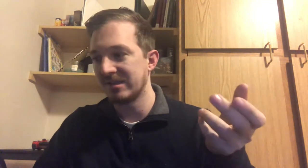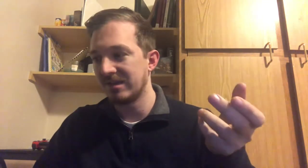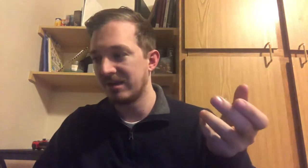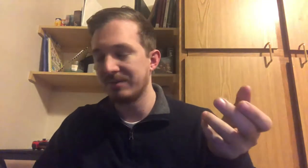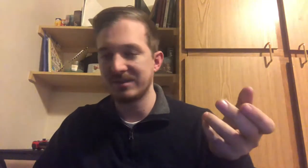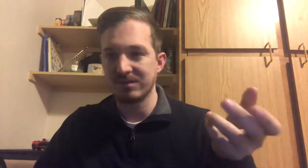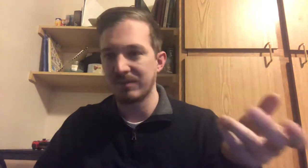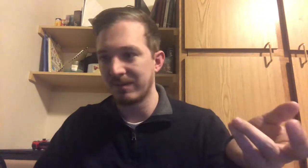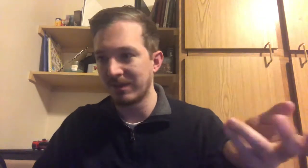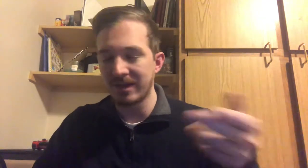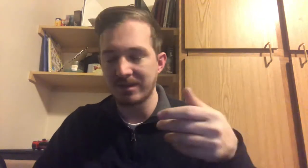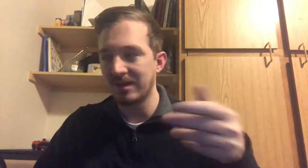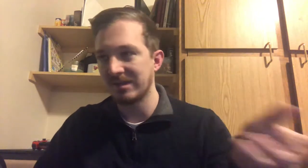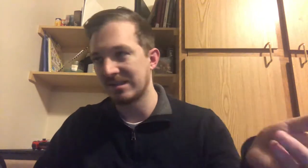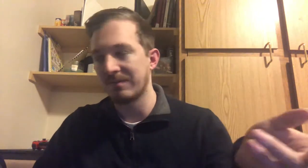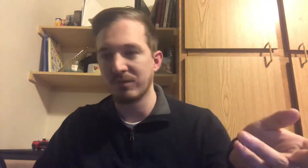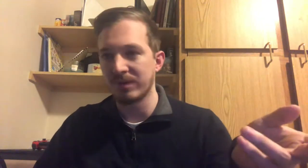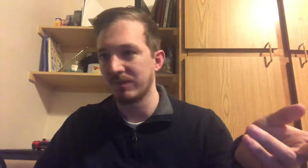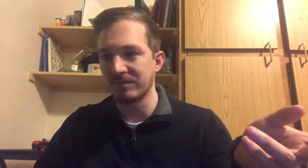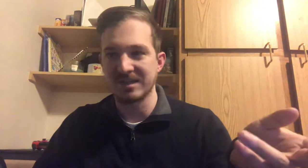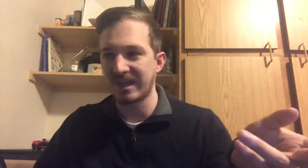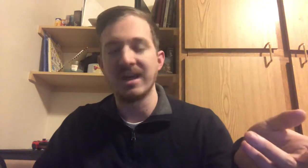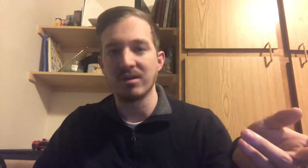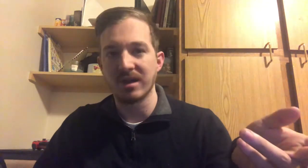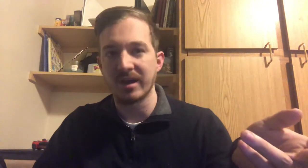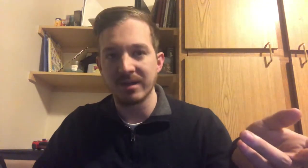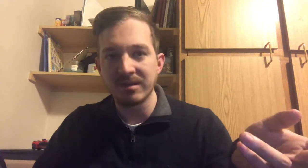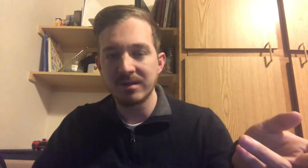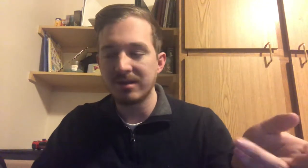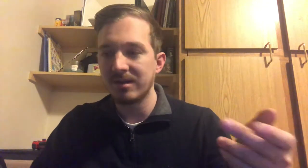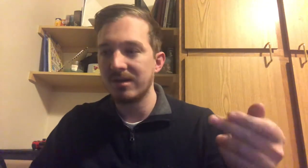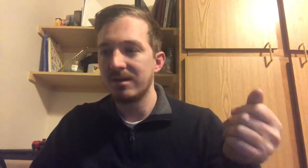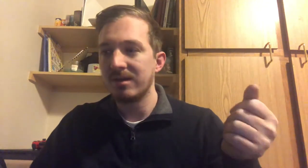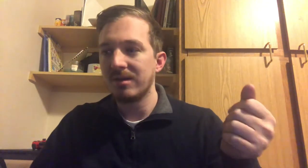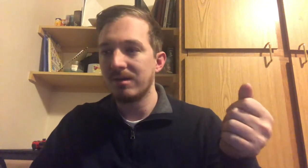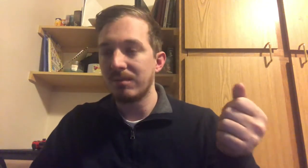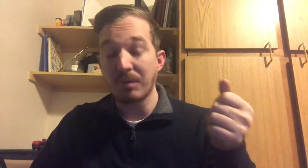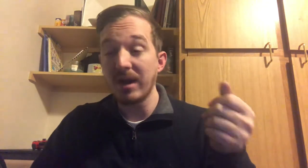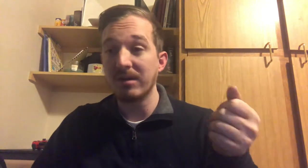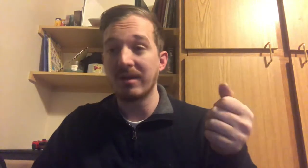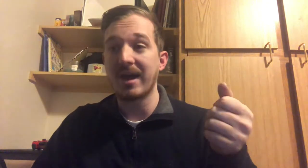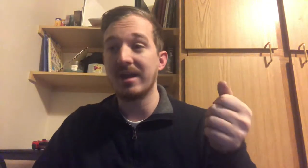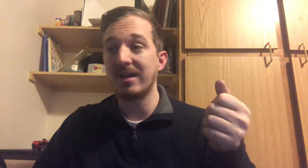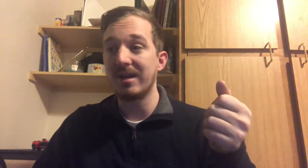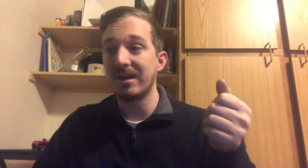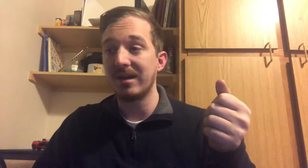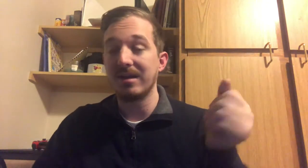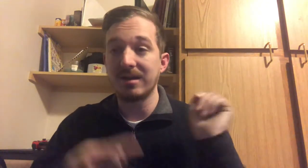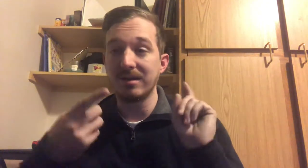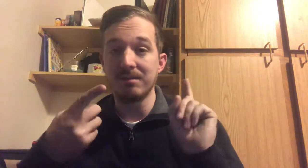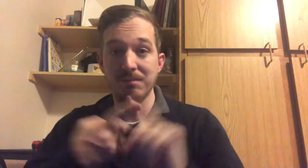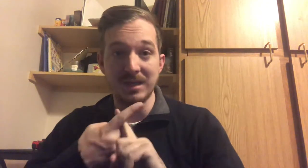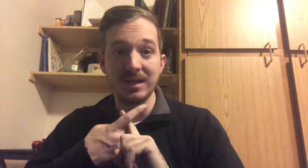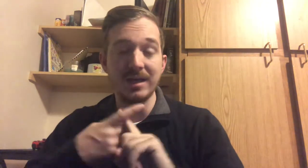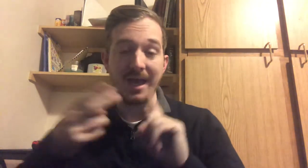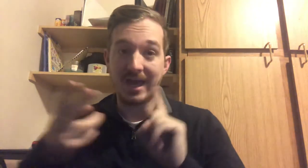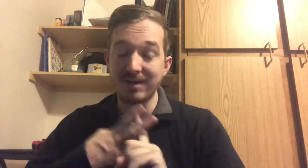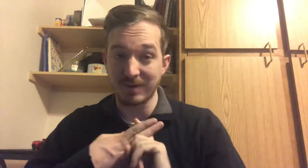Up until maybe, I think I stopped doing it when I was like eight or nine. But prior to that, me and my